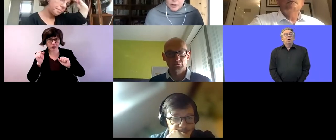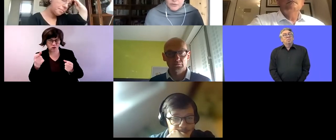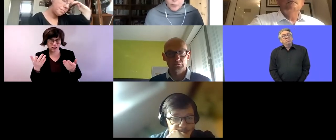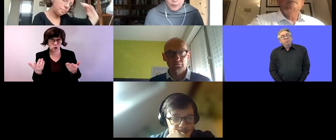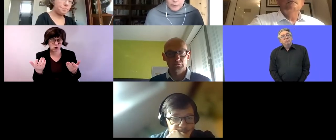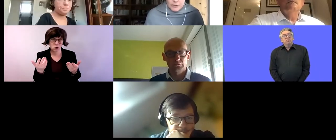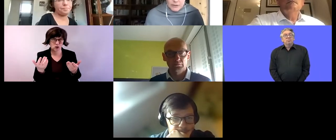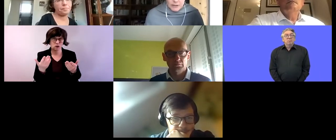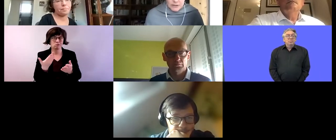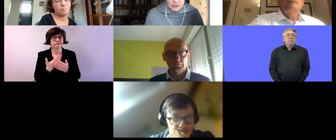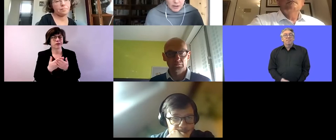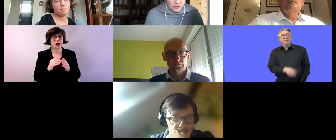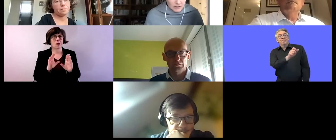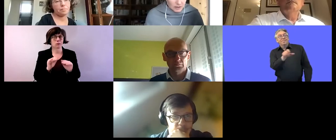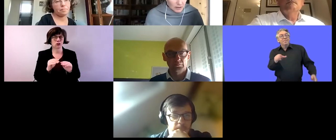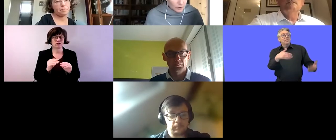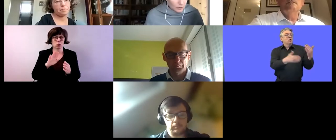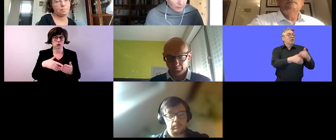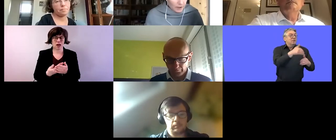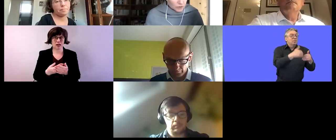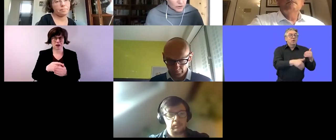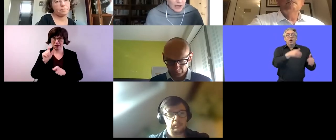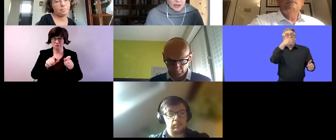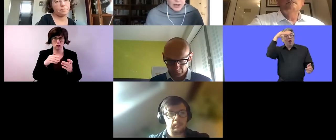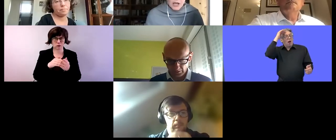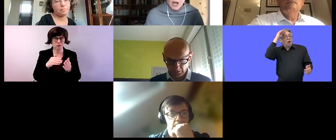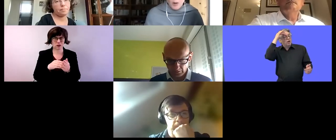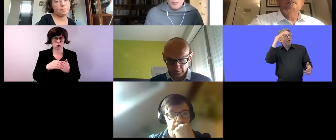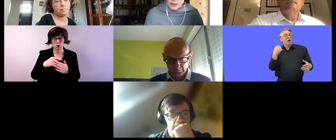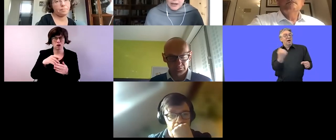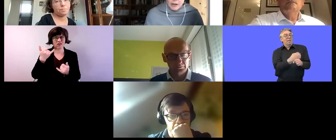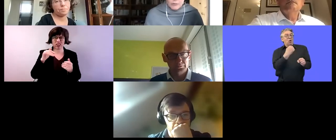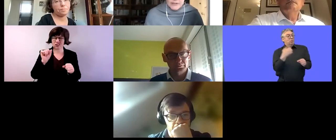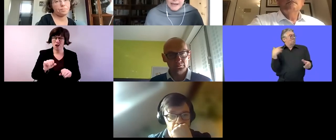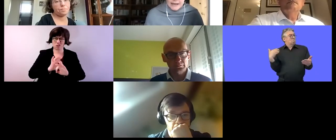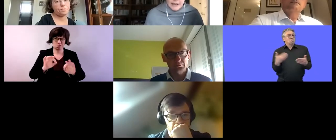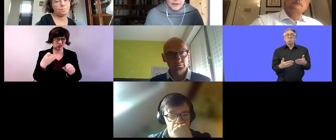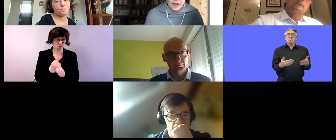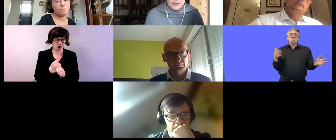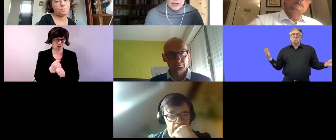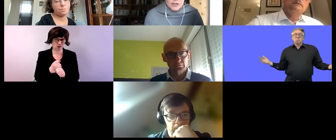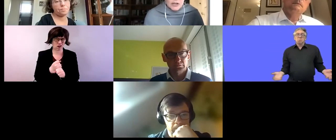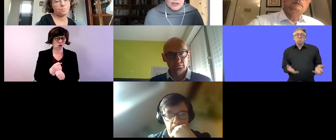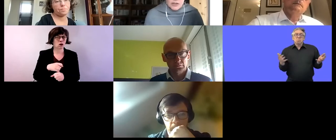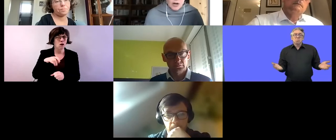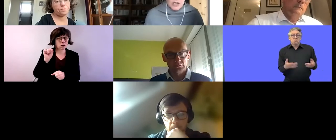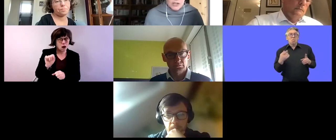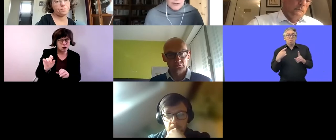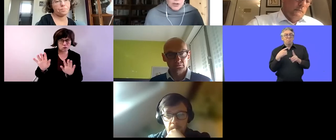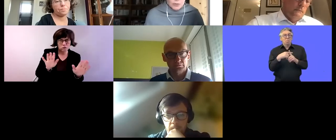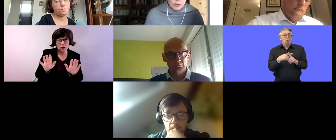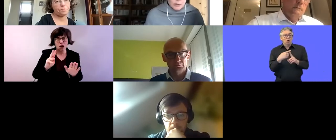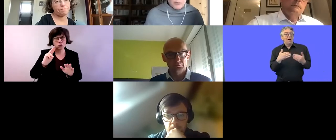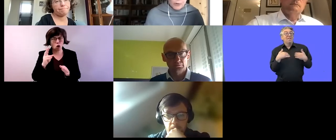outcomes for people with disabilities in ireland that i thought i might just highlight but again i would say at the outset these are